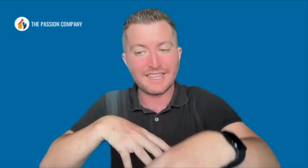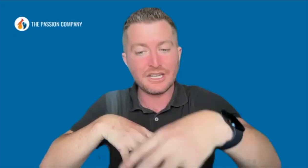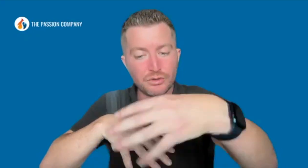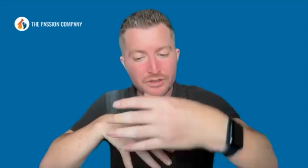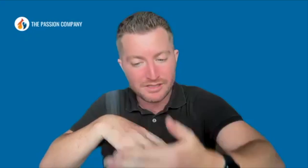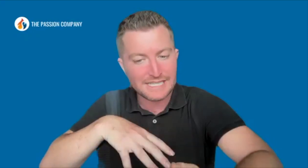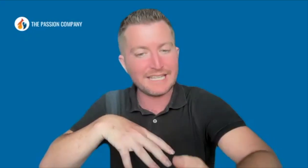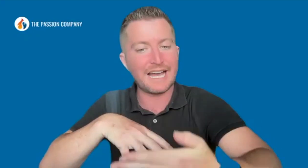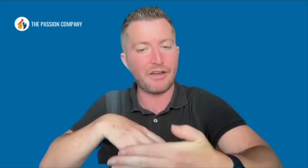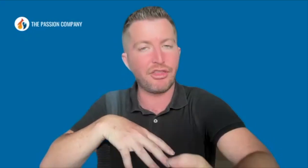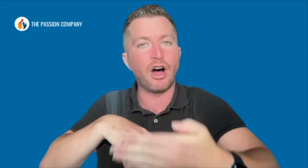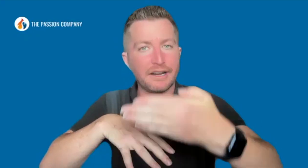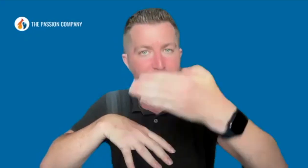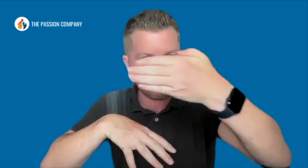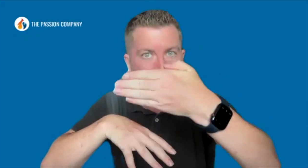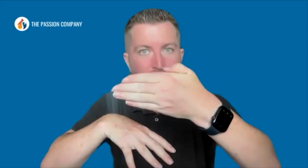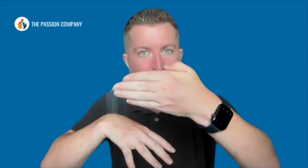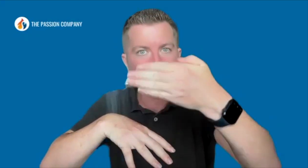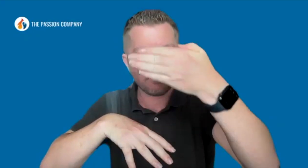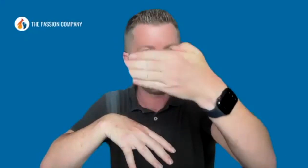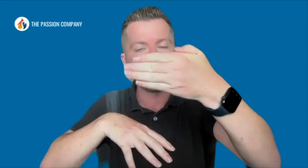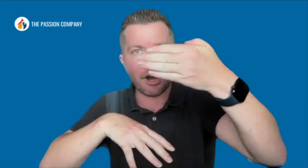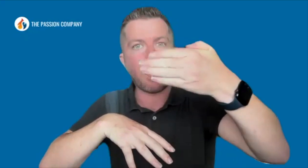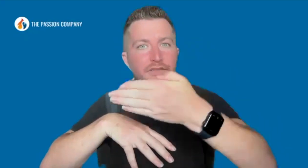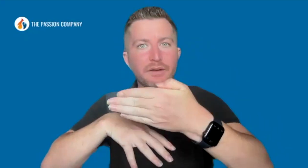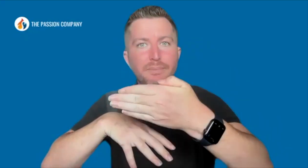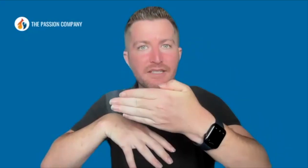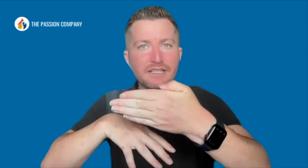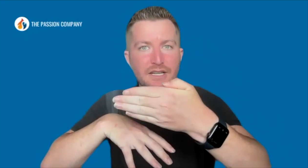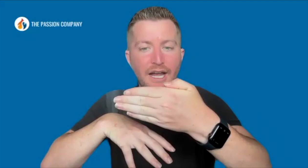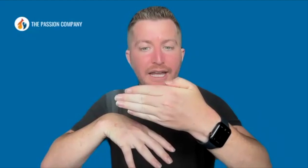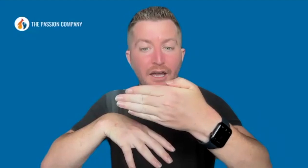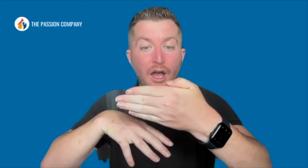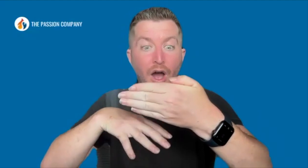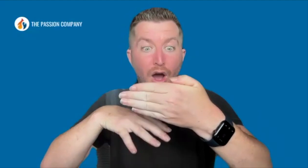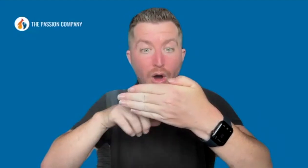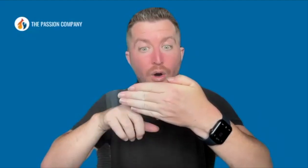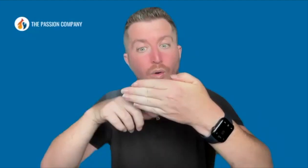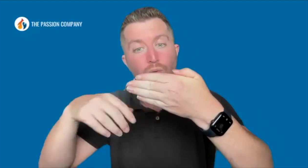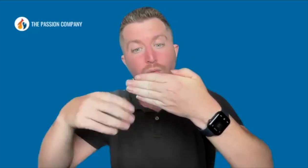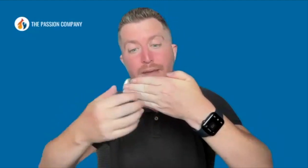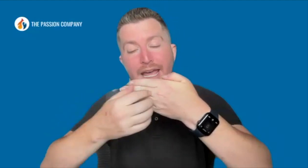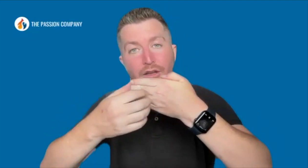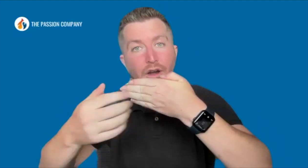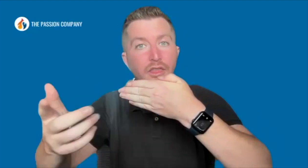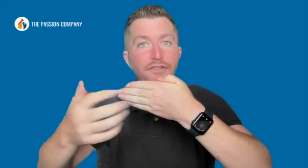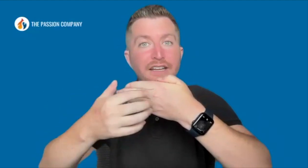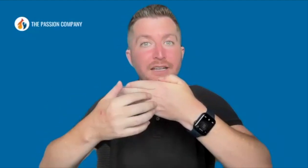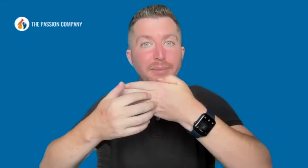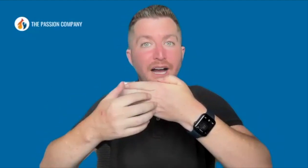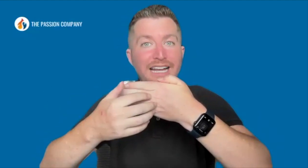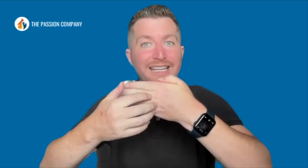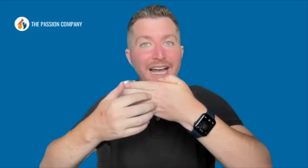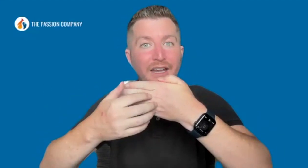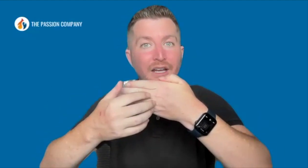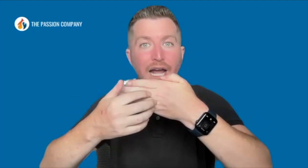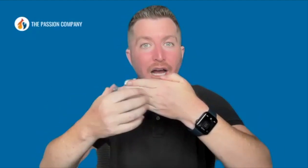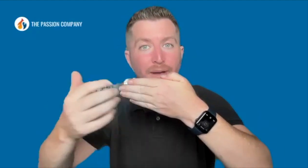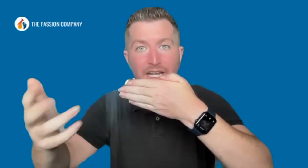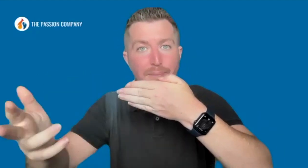then you can see that thought, the thought of the business dying. Oh, man, look at all the feeling behind that. How am I going to pay